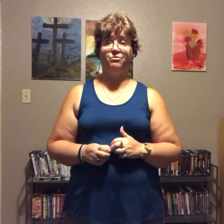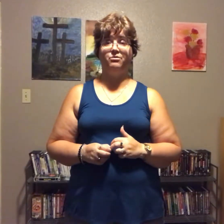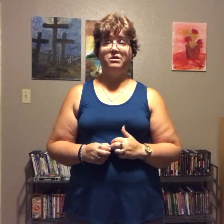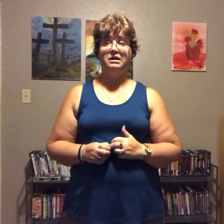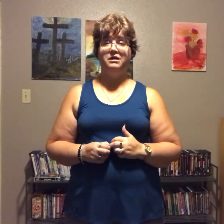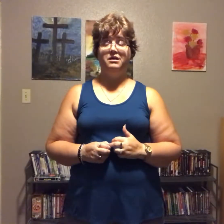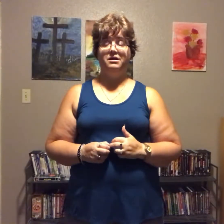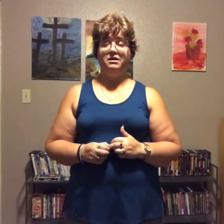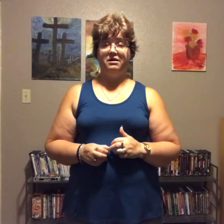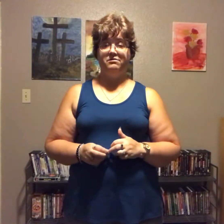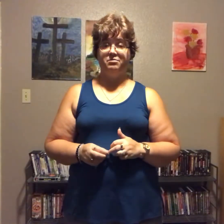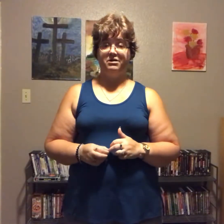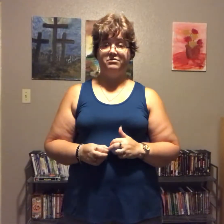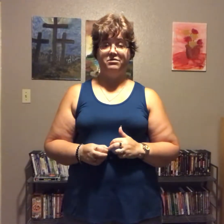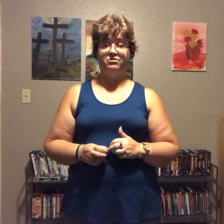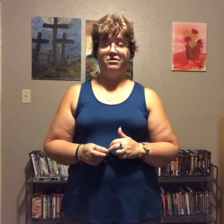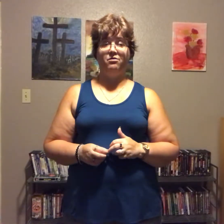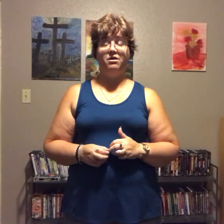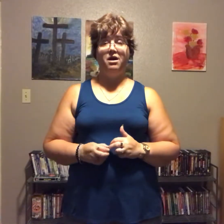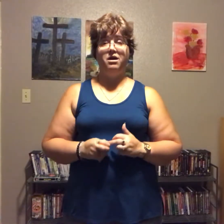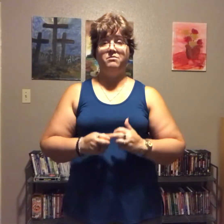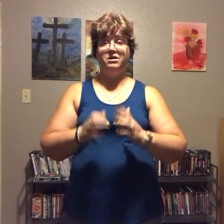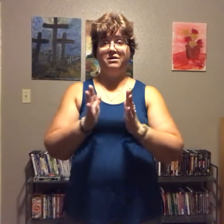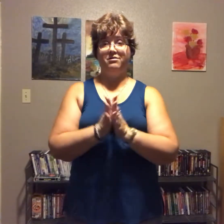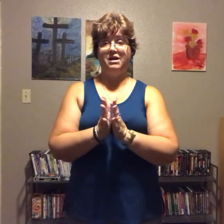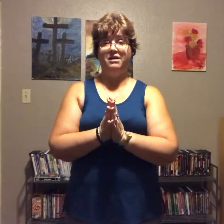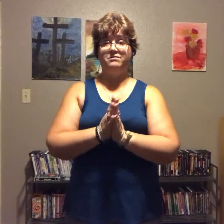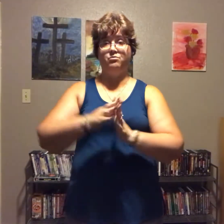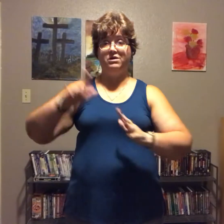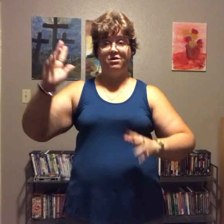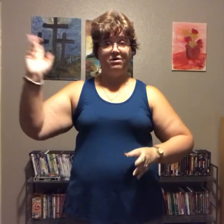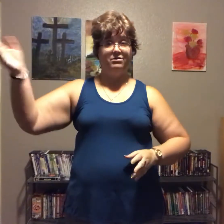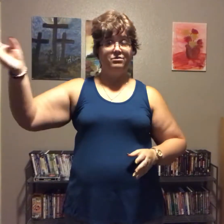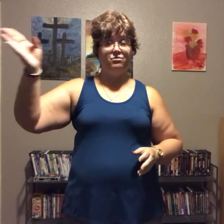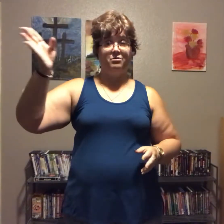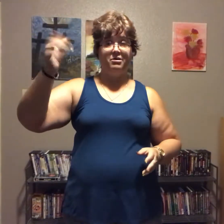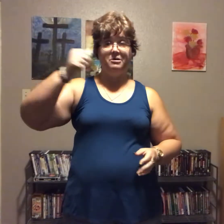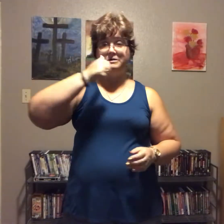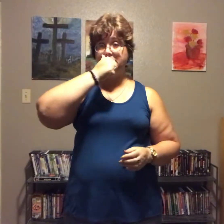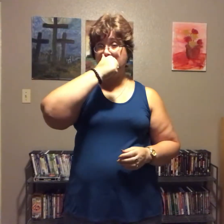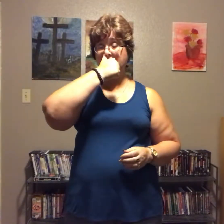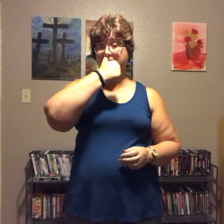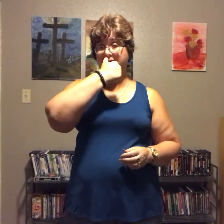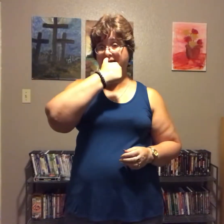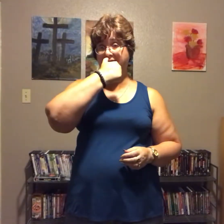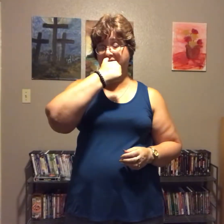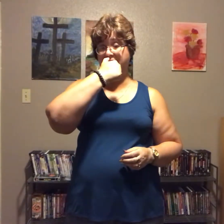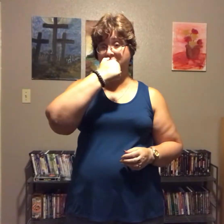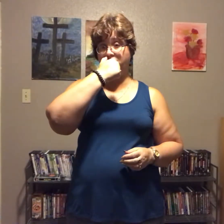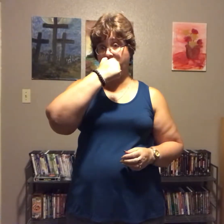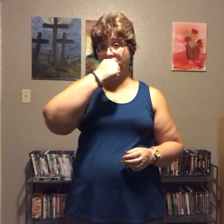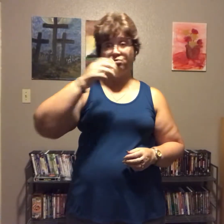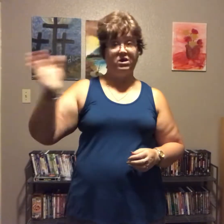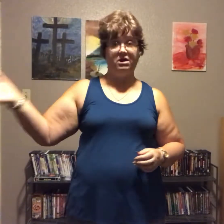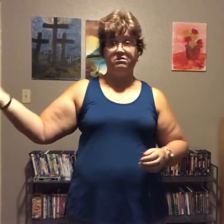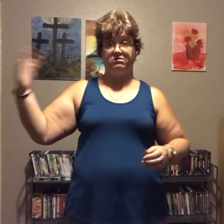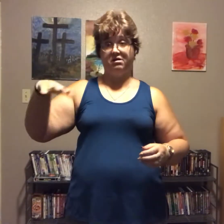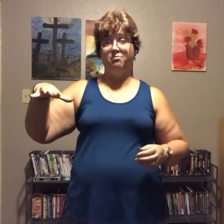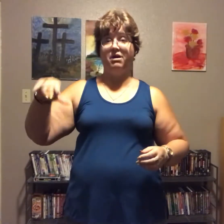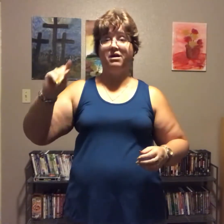that's a plus also I mean okay so we go out to Walmart and we had just got back